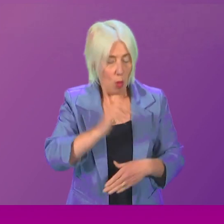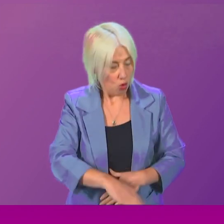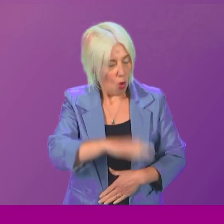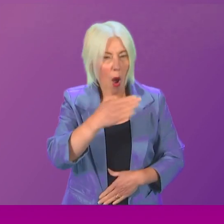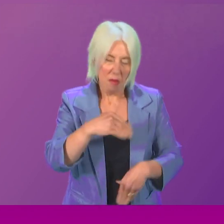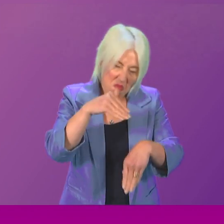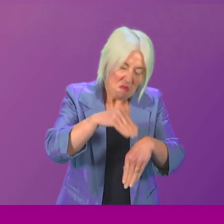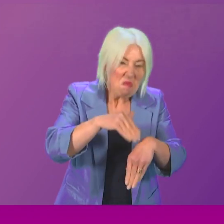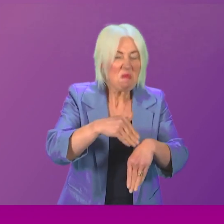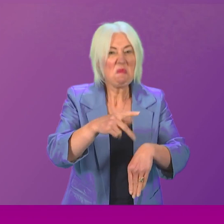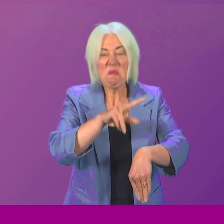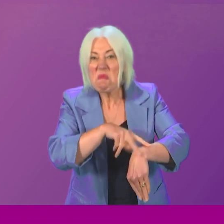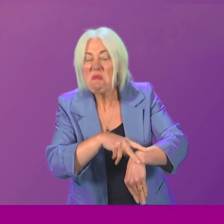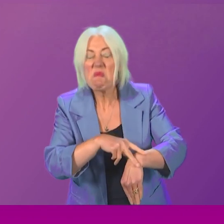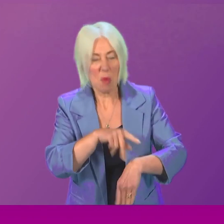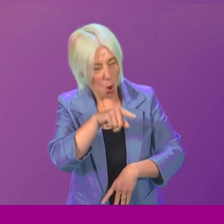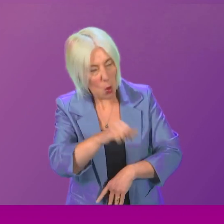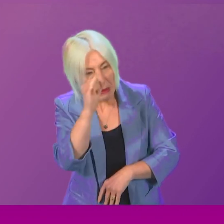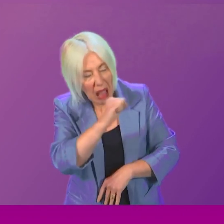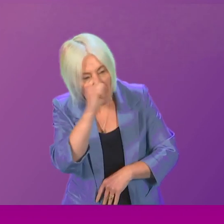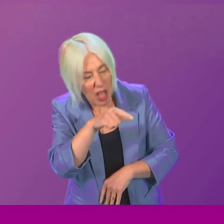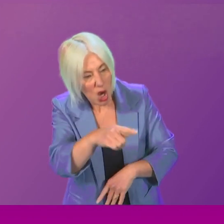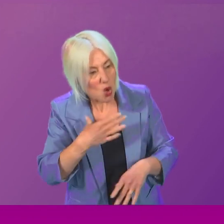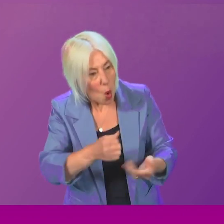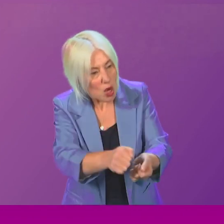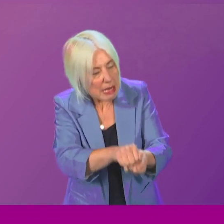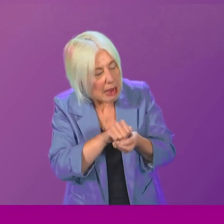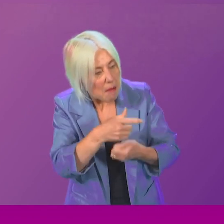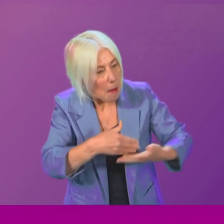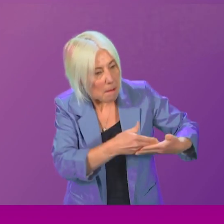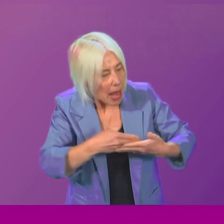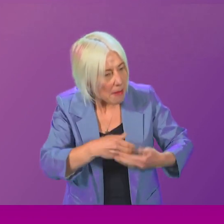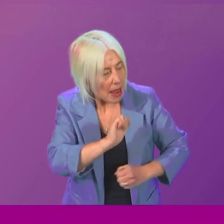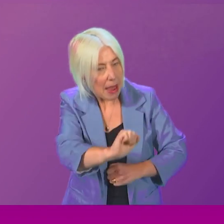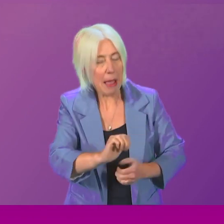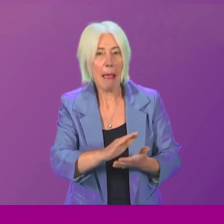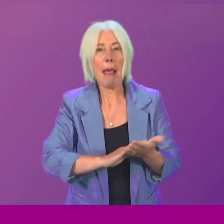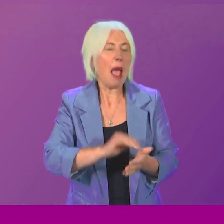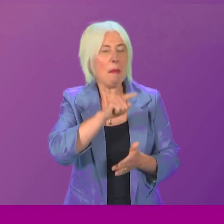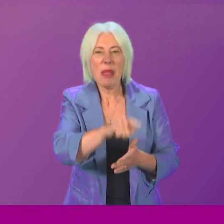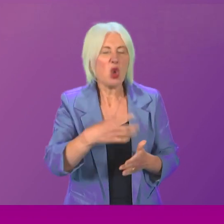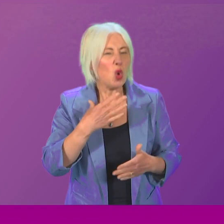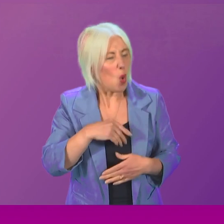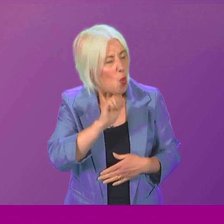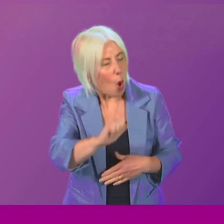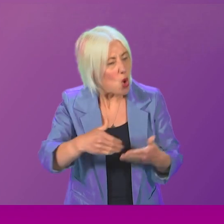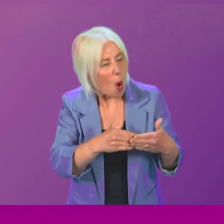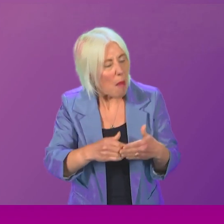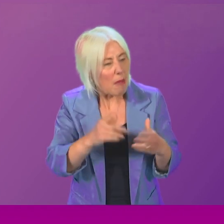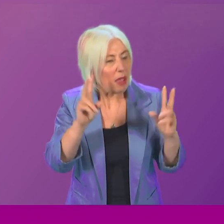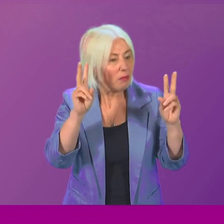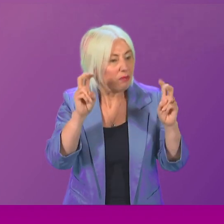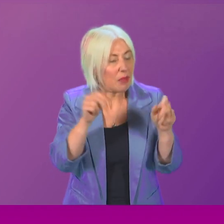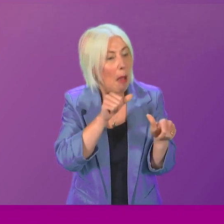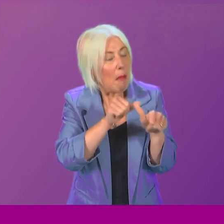And that they were selfish for wanting to keep their baby because they would be denying them a so-called better life.